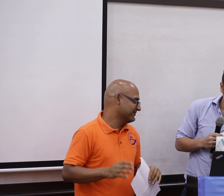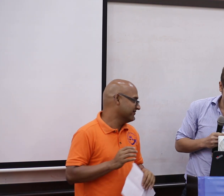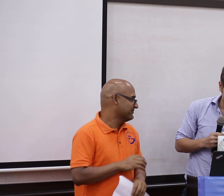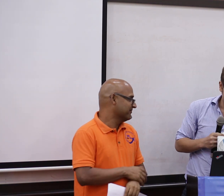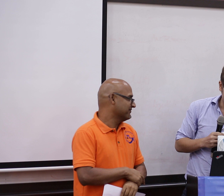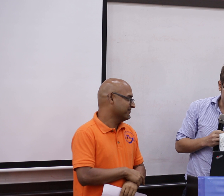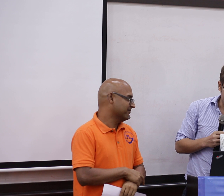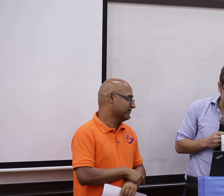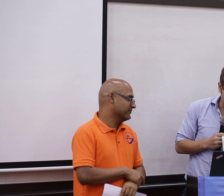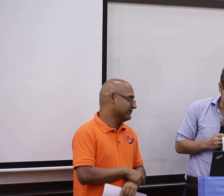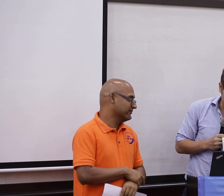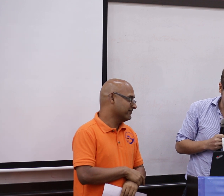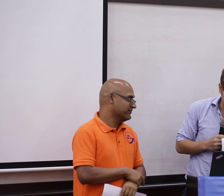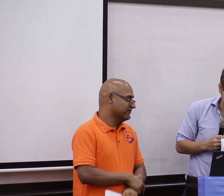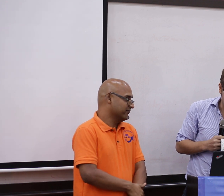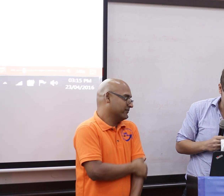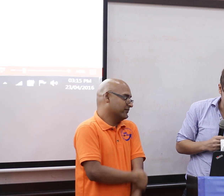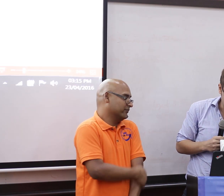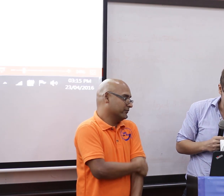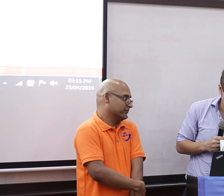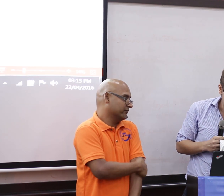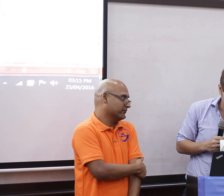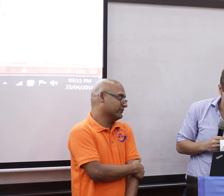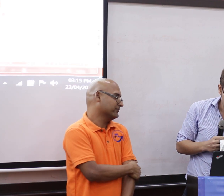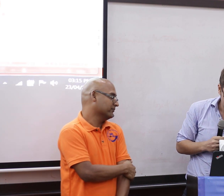I think we have a slide for him. I think